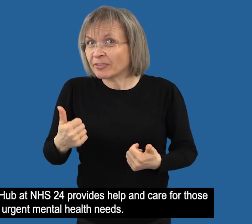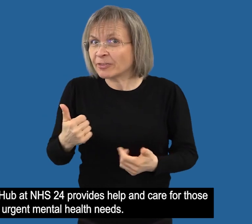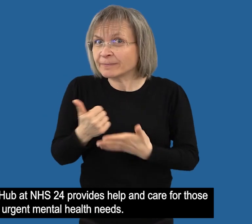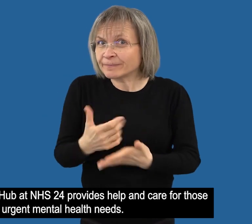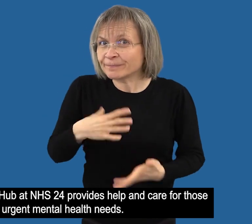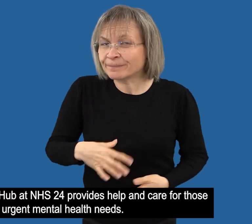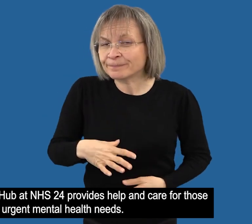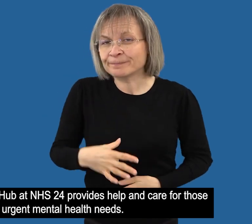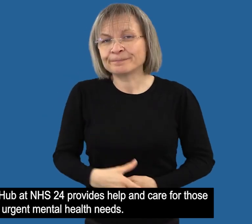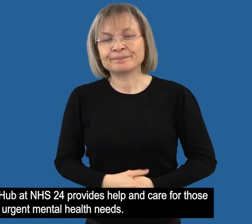health needs